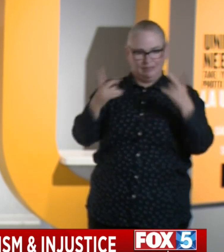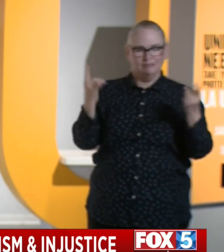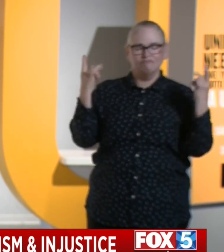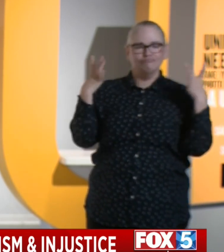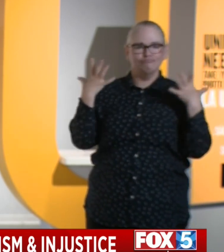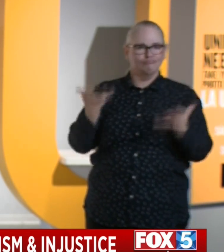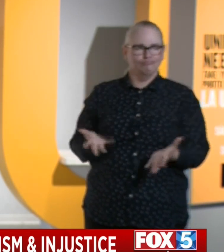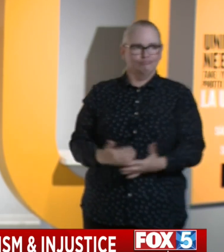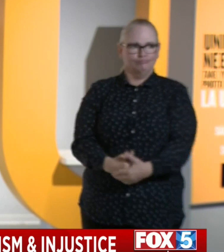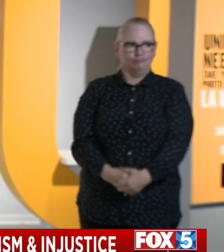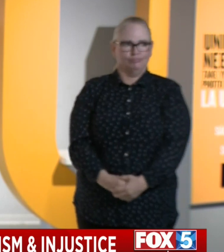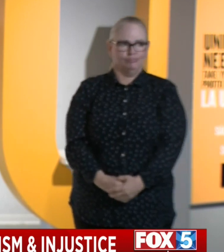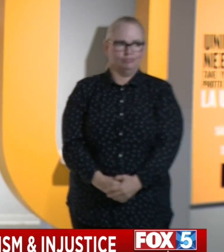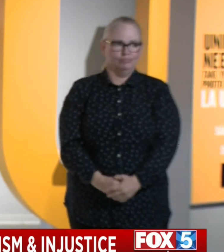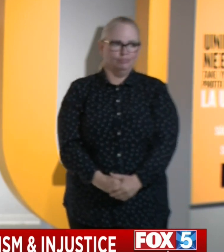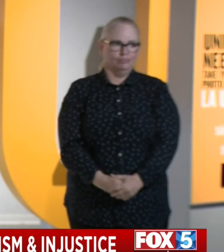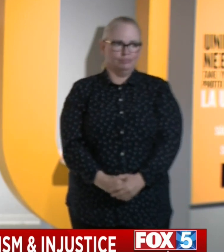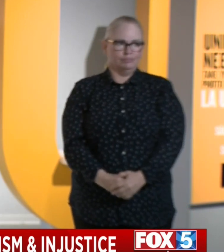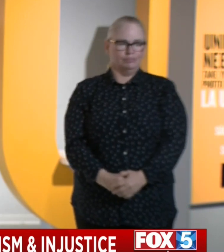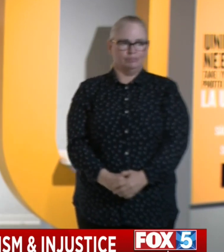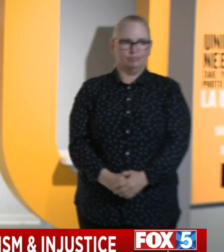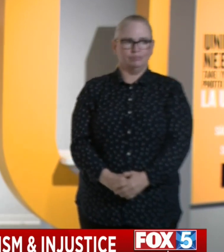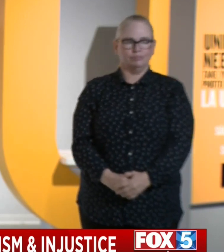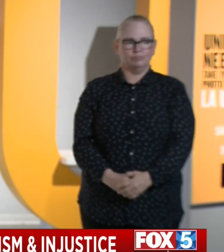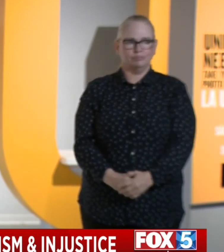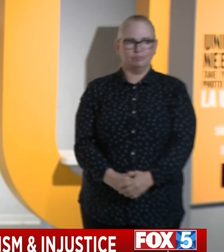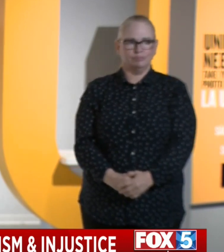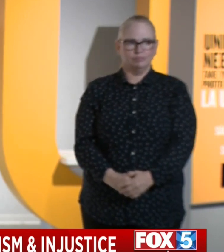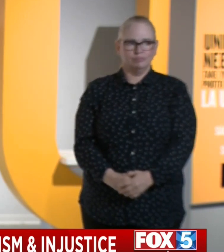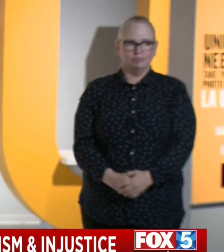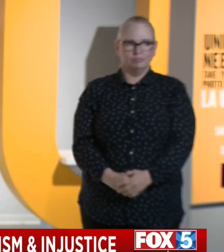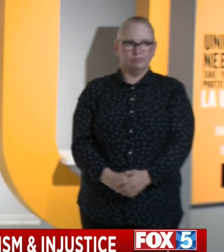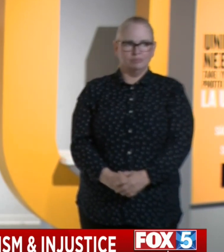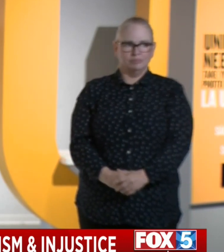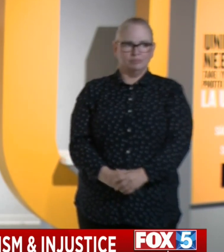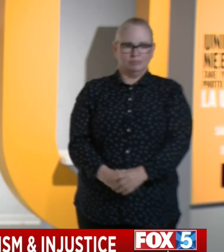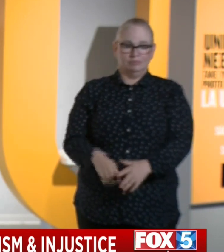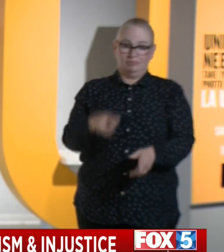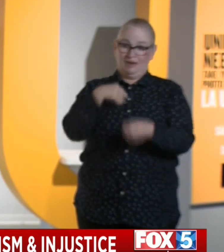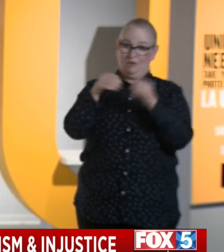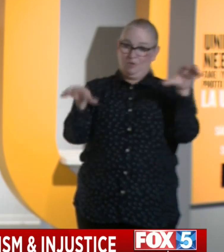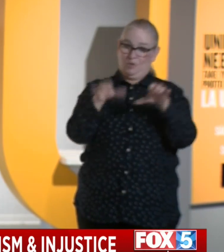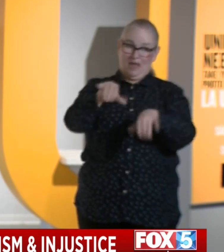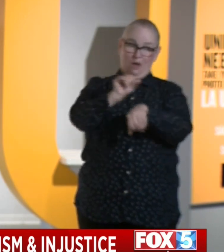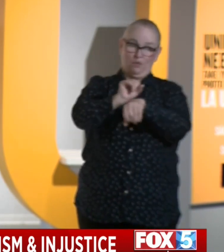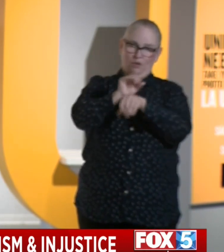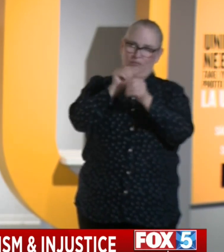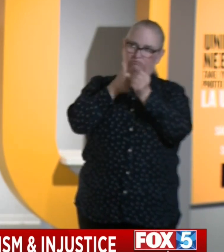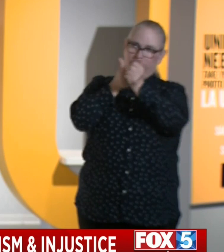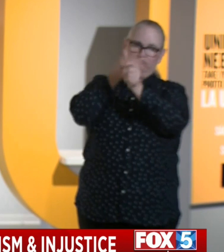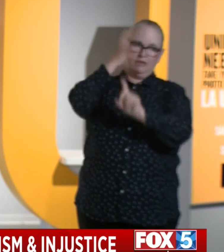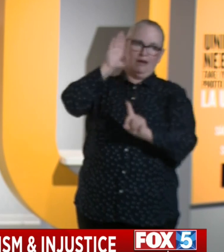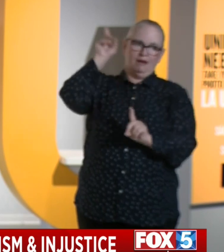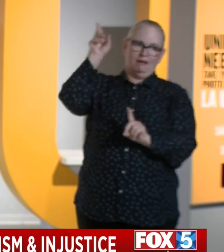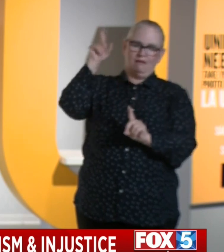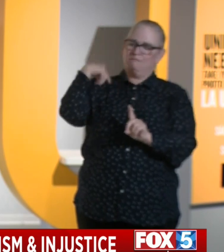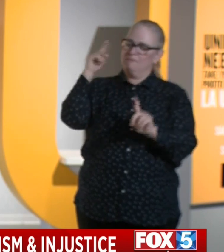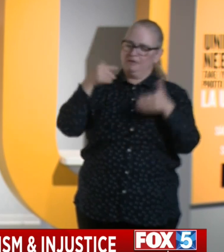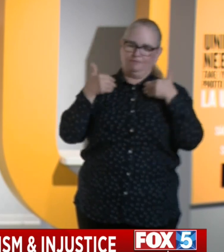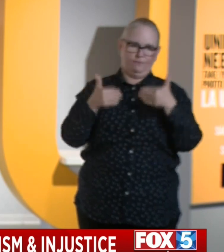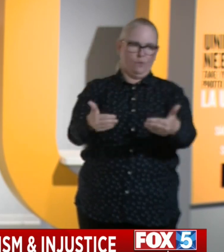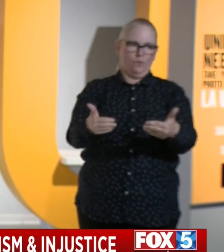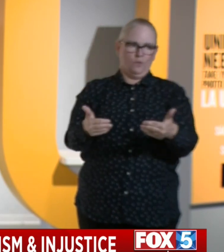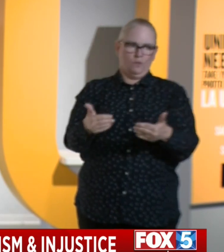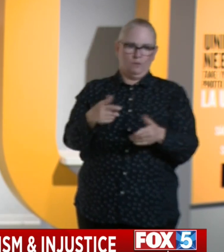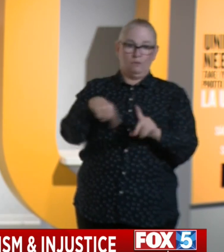And we do this work in his daughter's name. We do the work that we will move forward in the names of men and women who